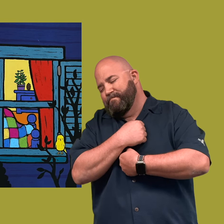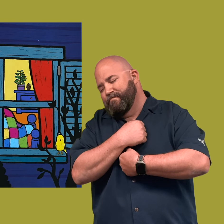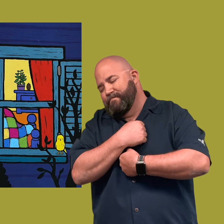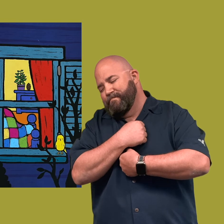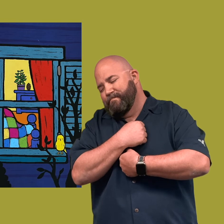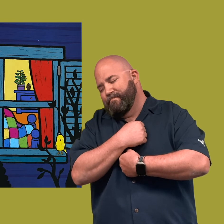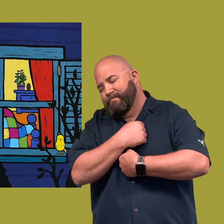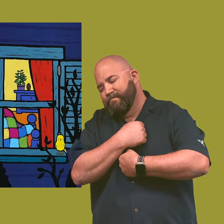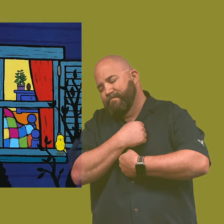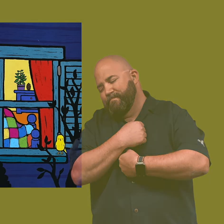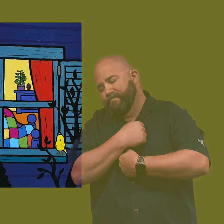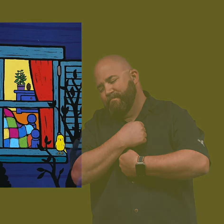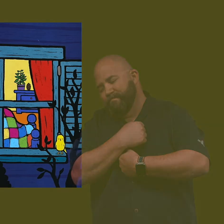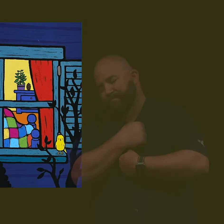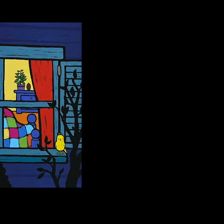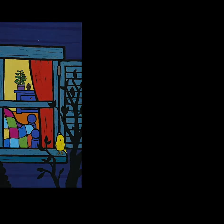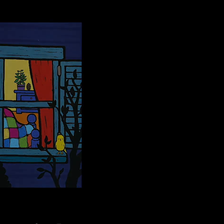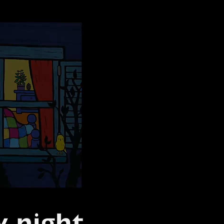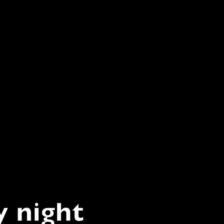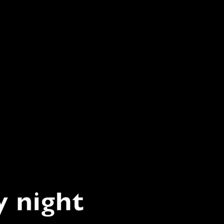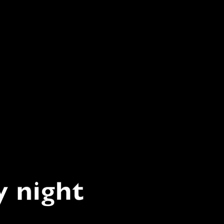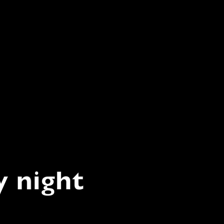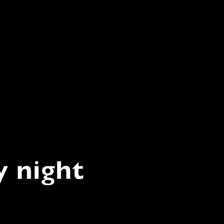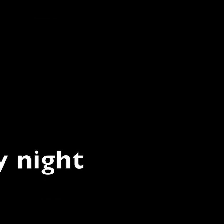As I a little bit of and